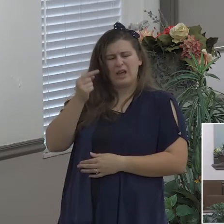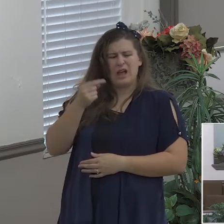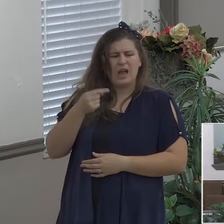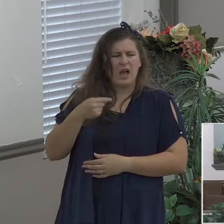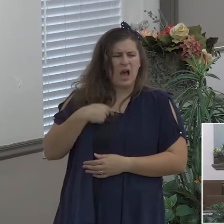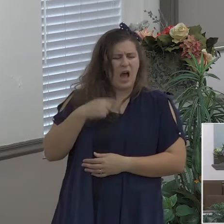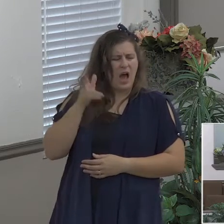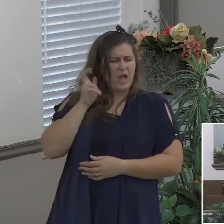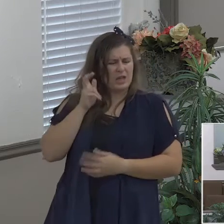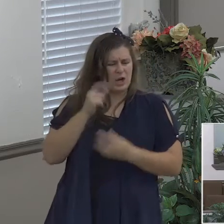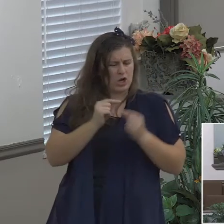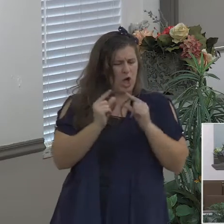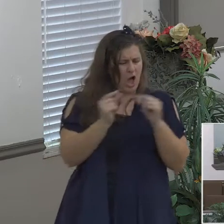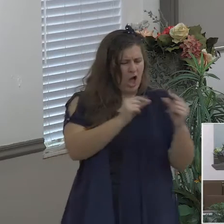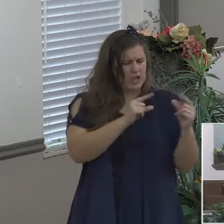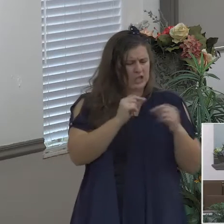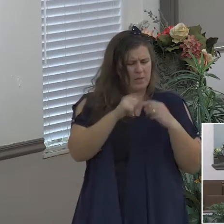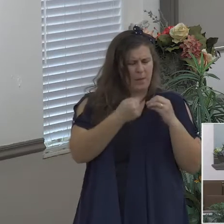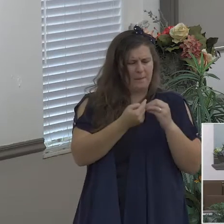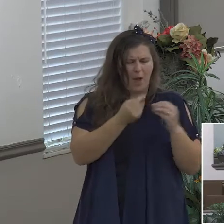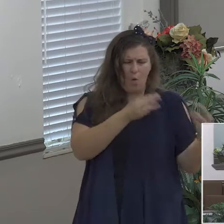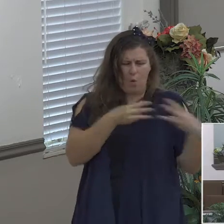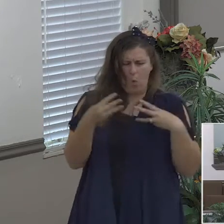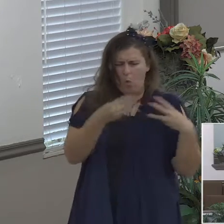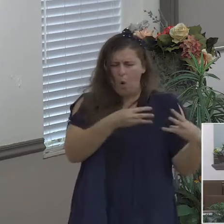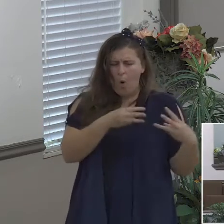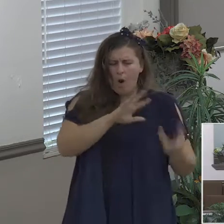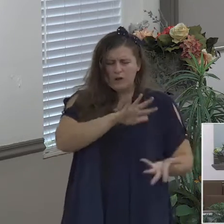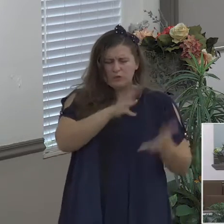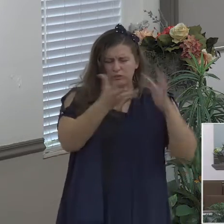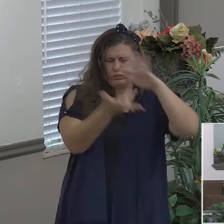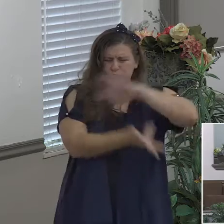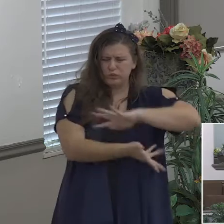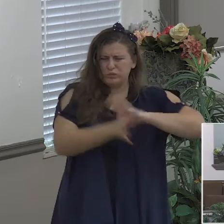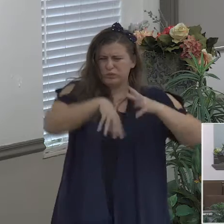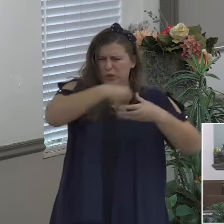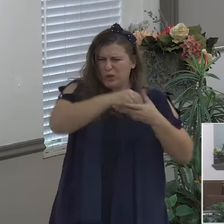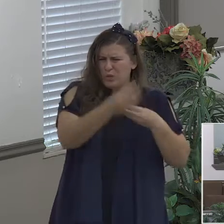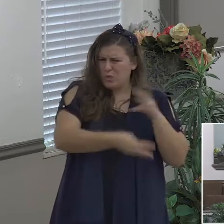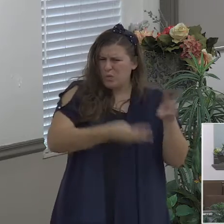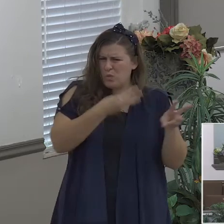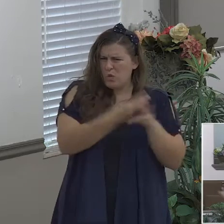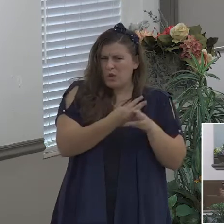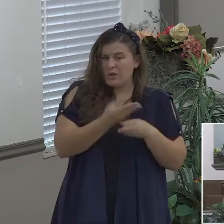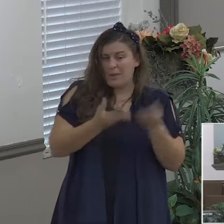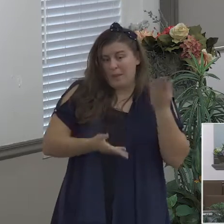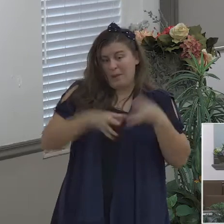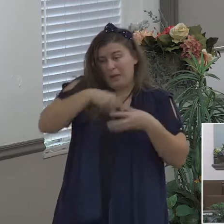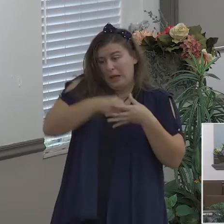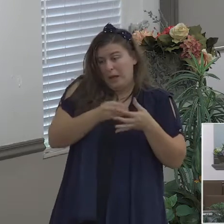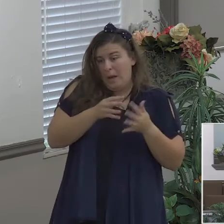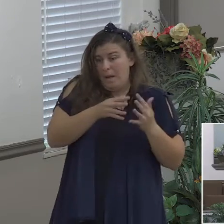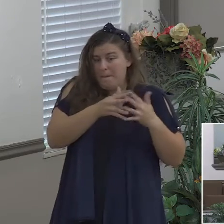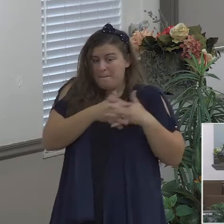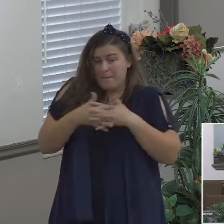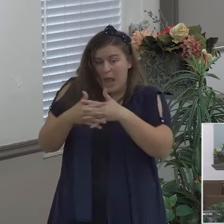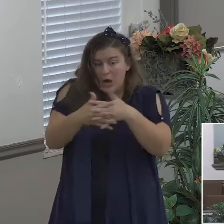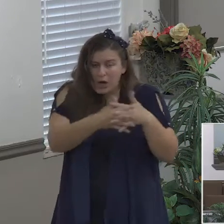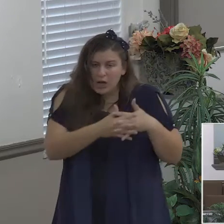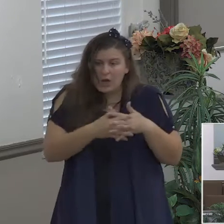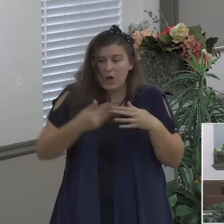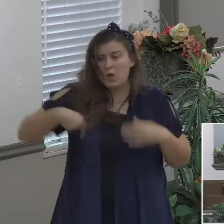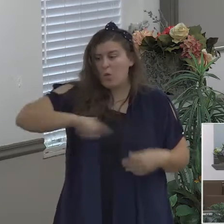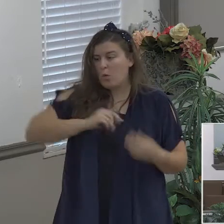turmoil and even in America we've got cities where there's shootings every